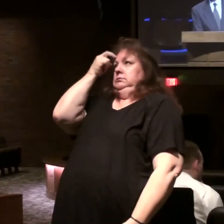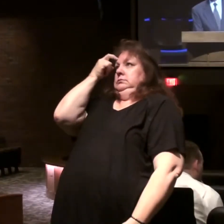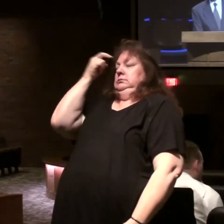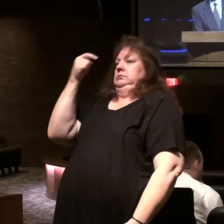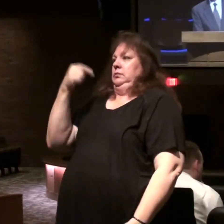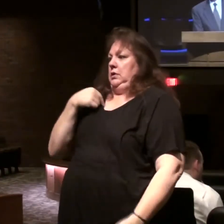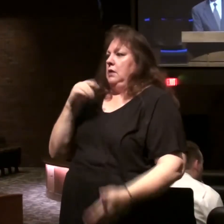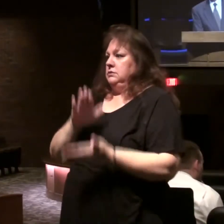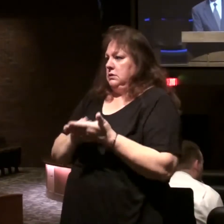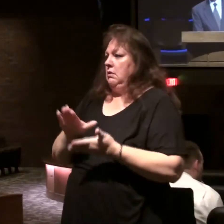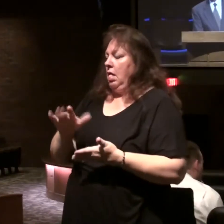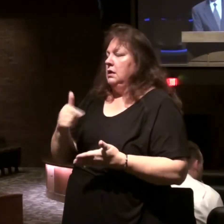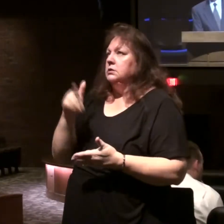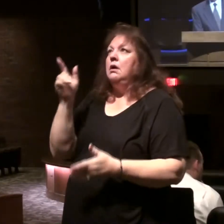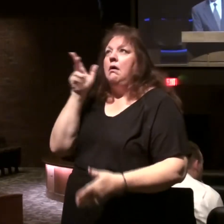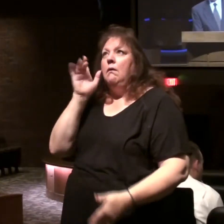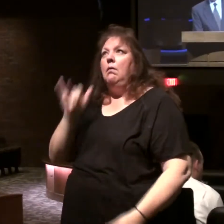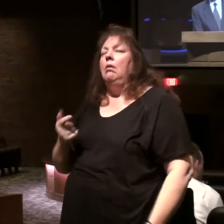and